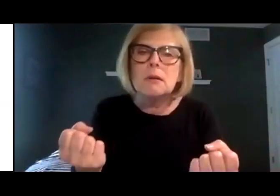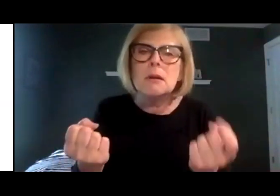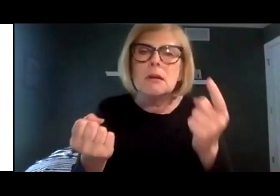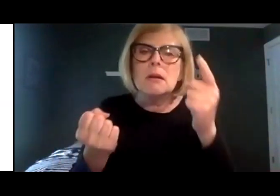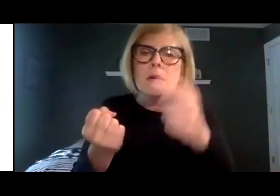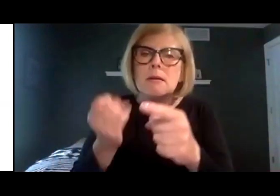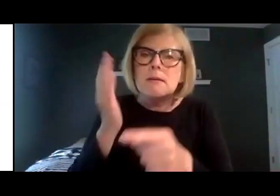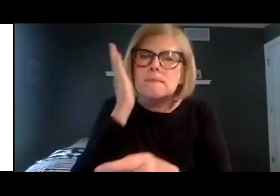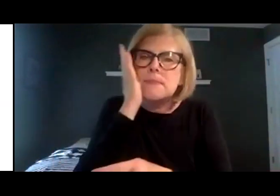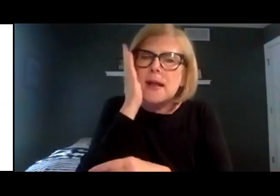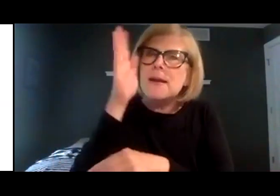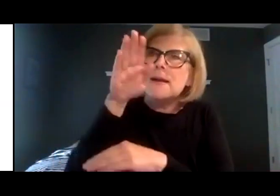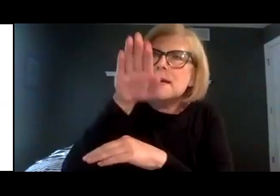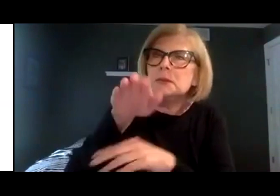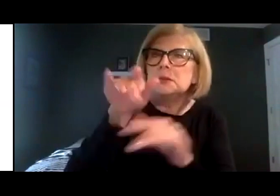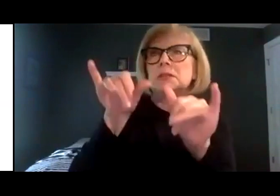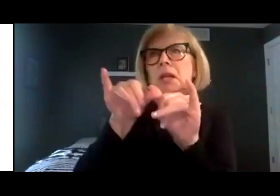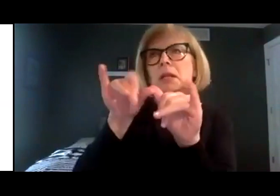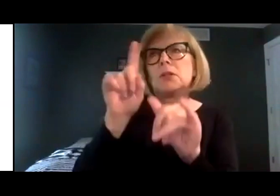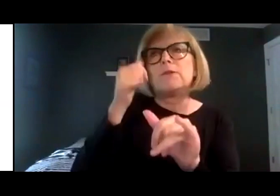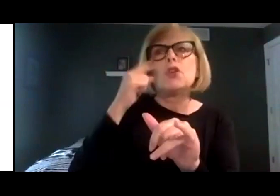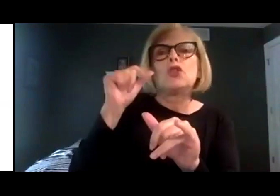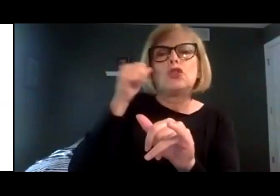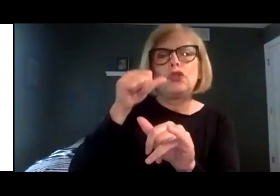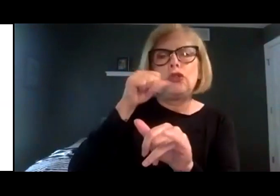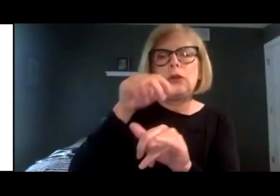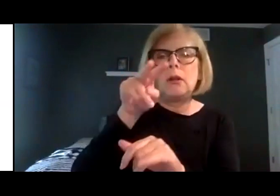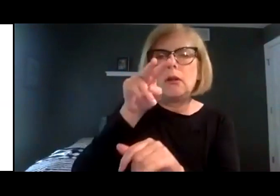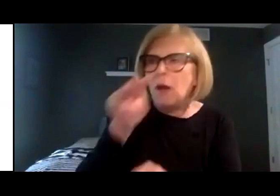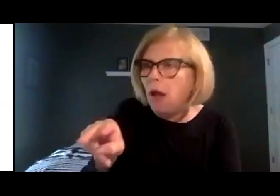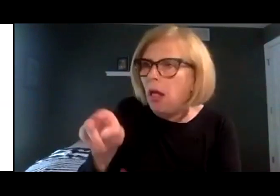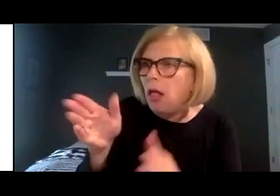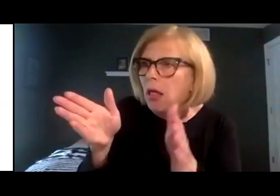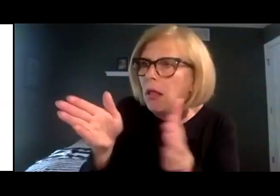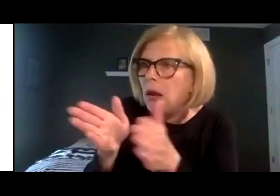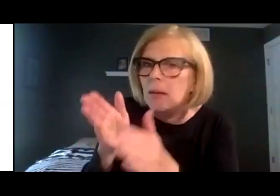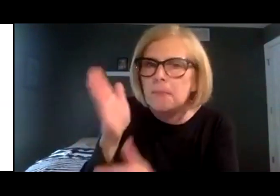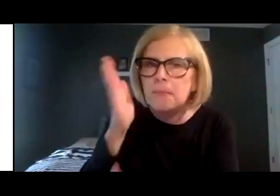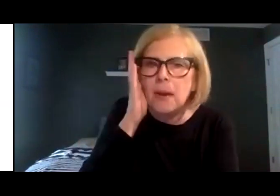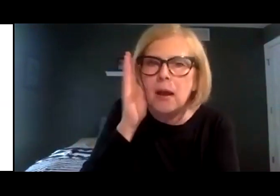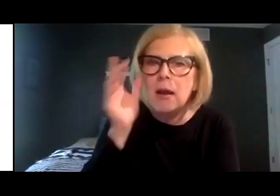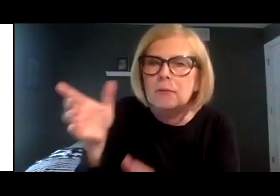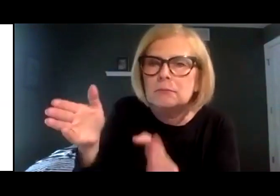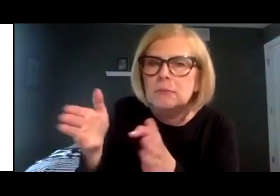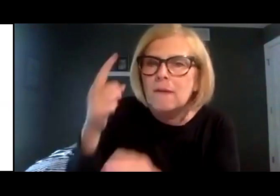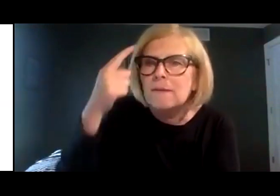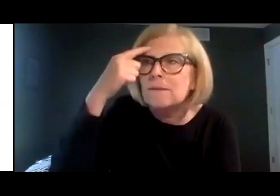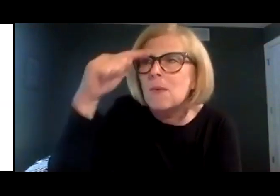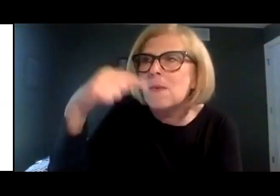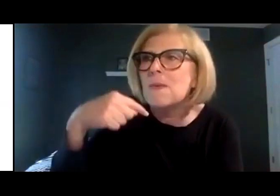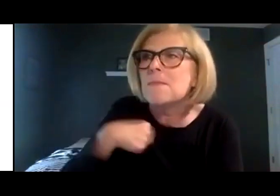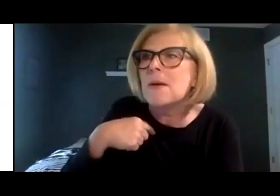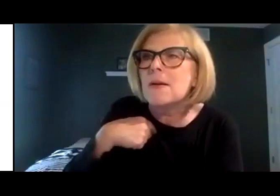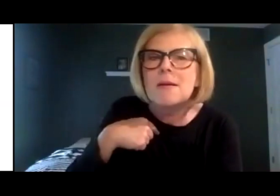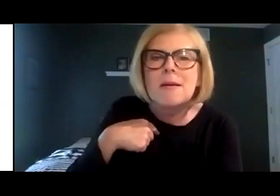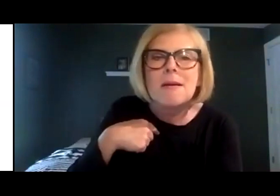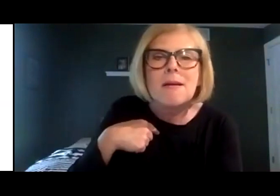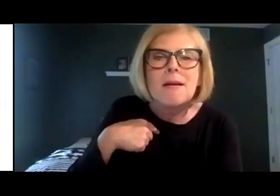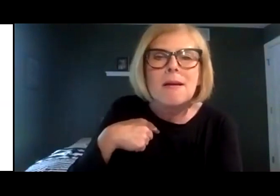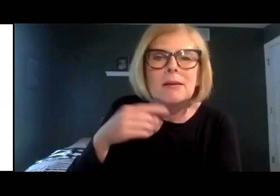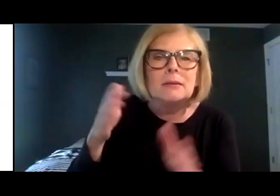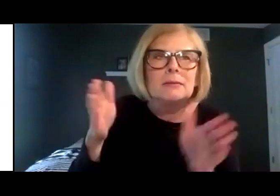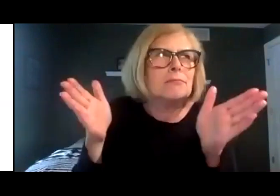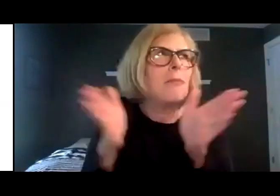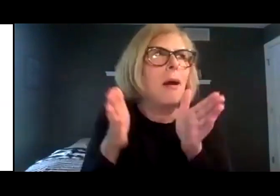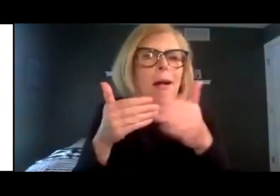a girl-sized bed stood a little bed just the right size for him. The room